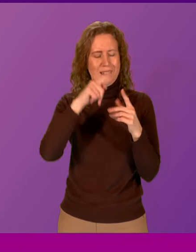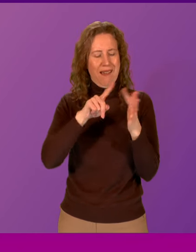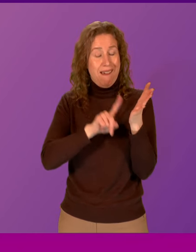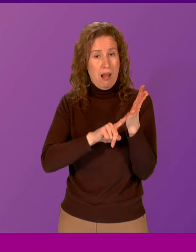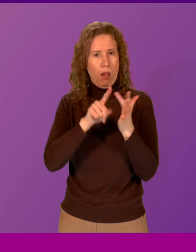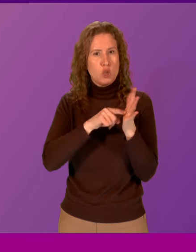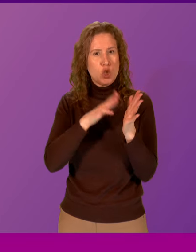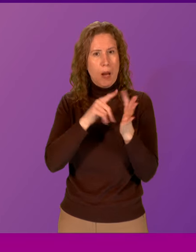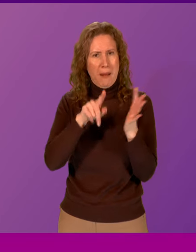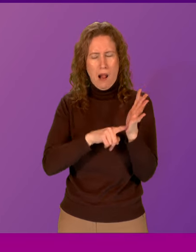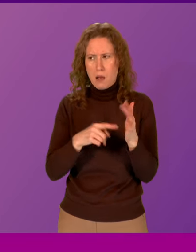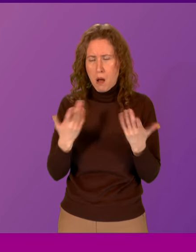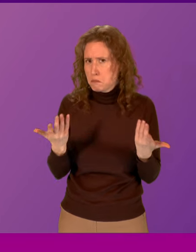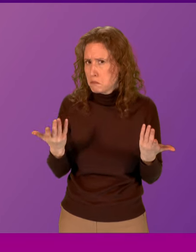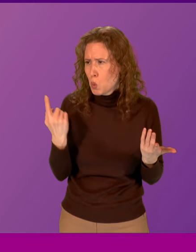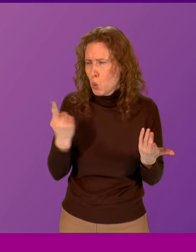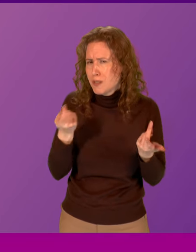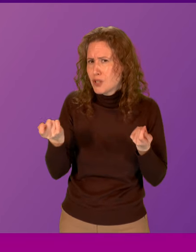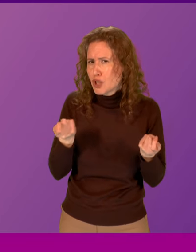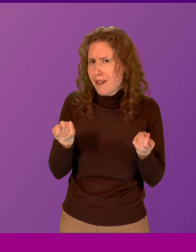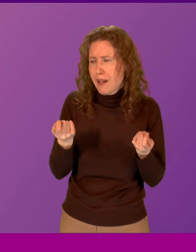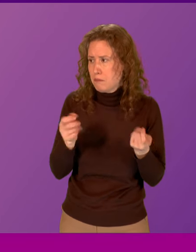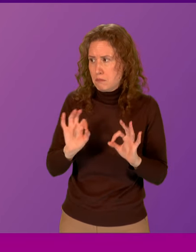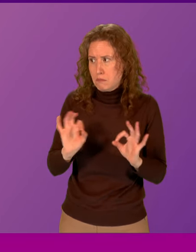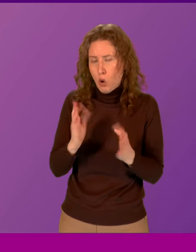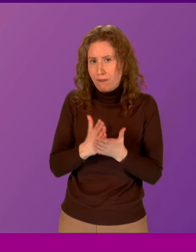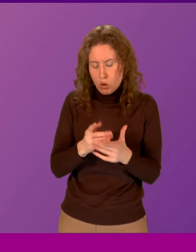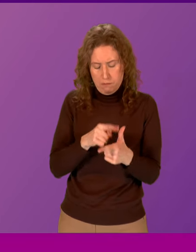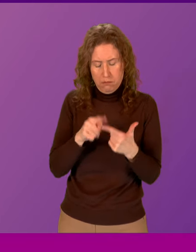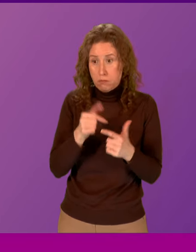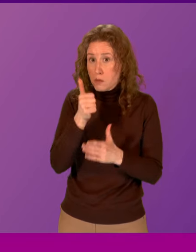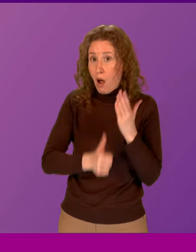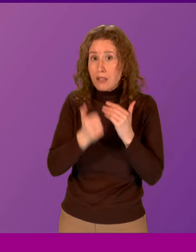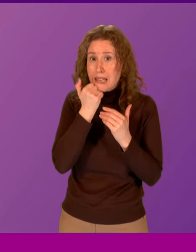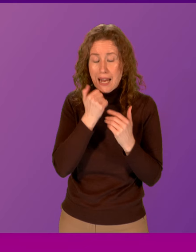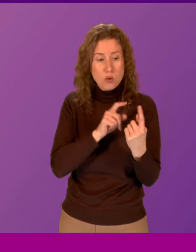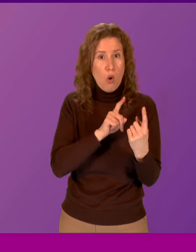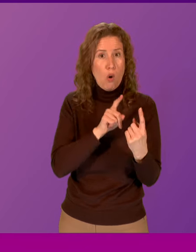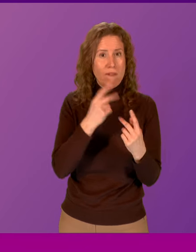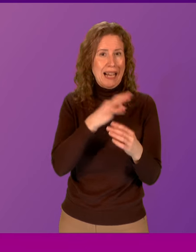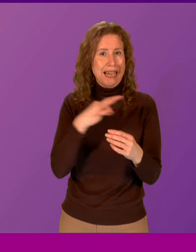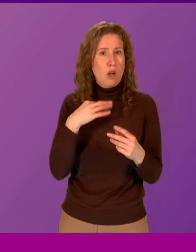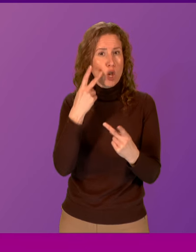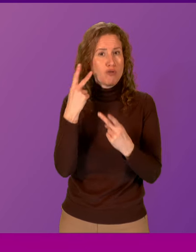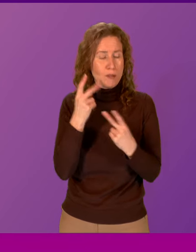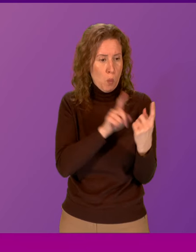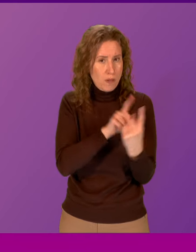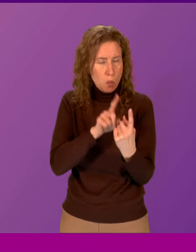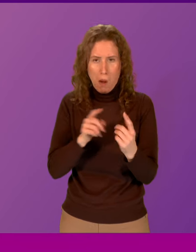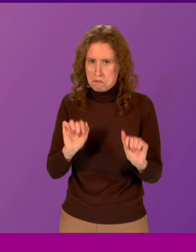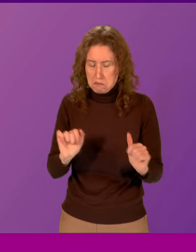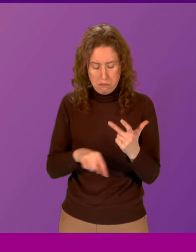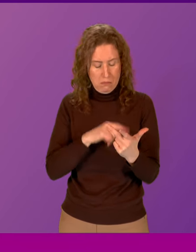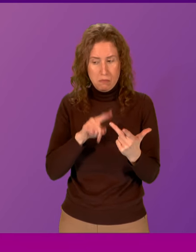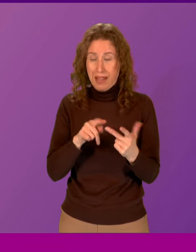have no confirmation of the appointed chair, no confirmation of the start date of the one-to-one clinical reviews, and, as revealed by